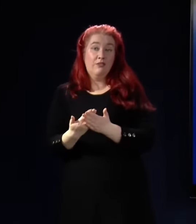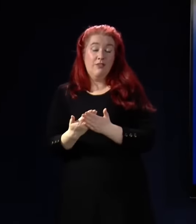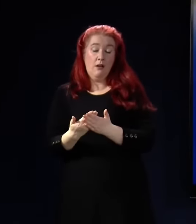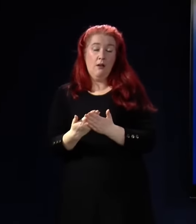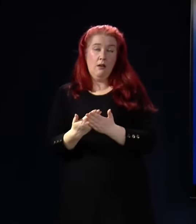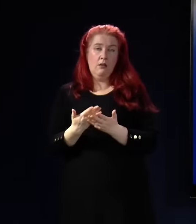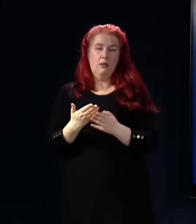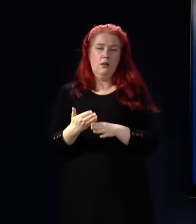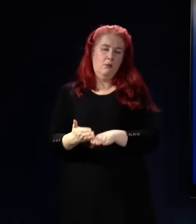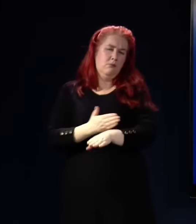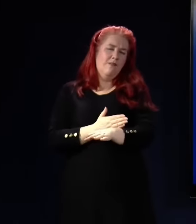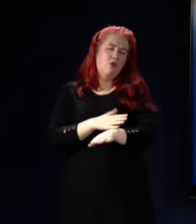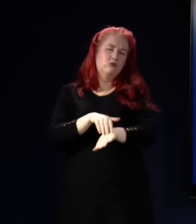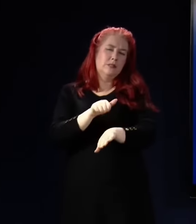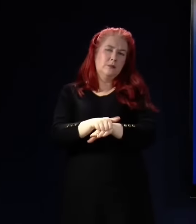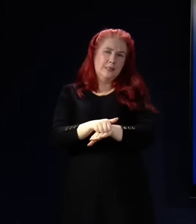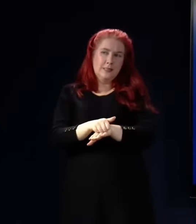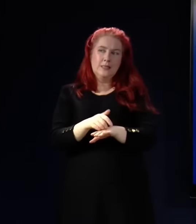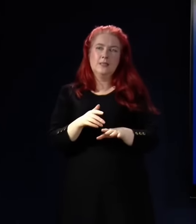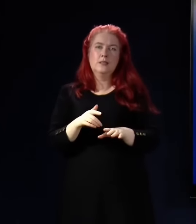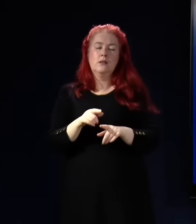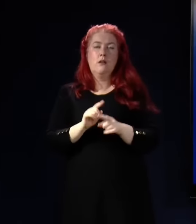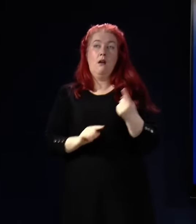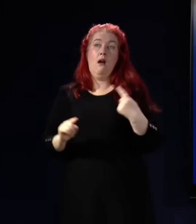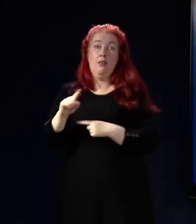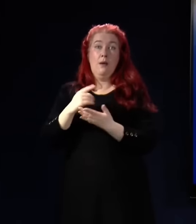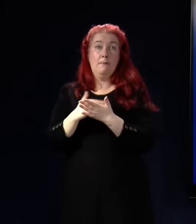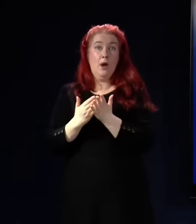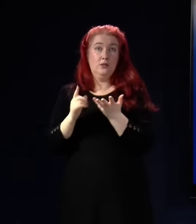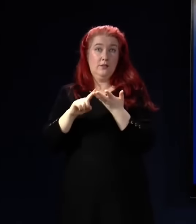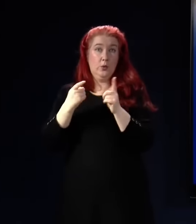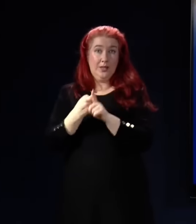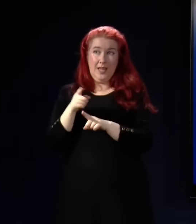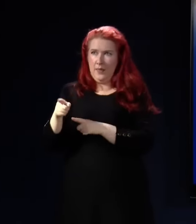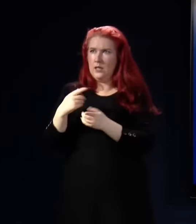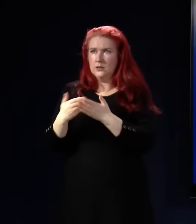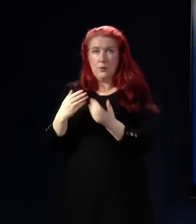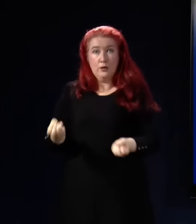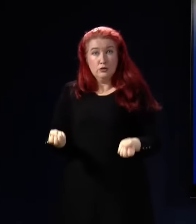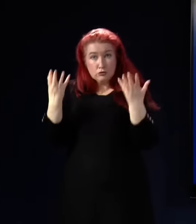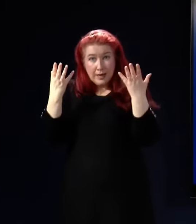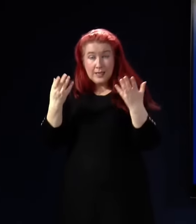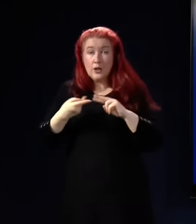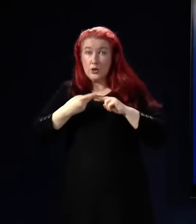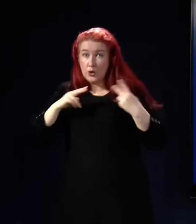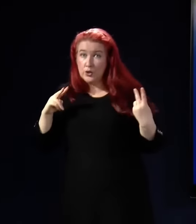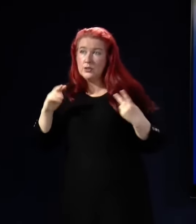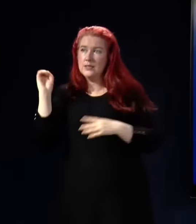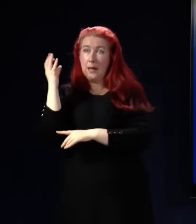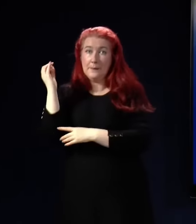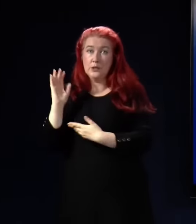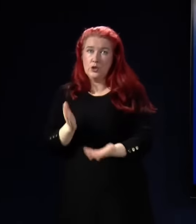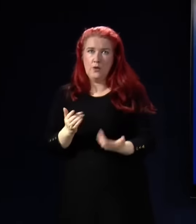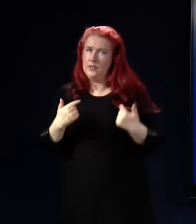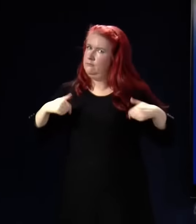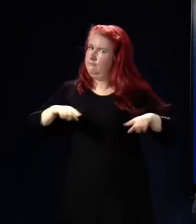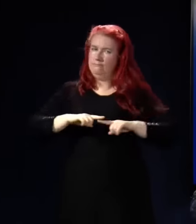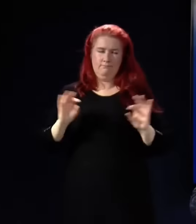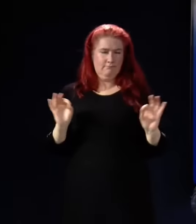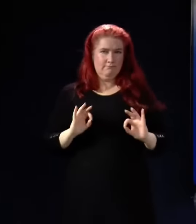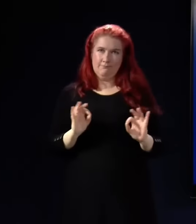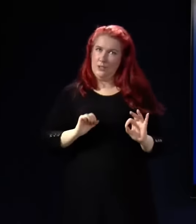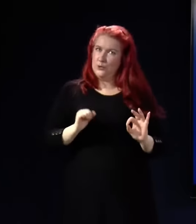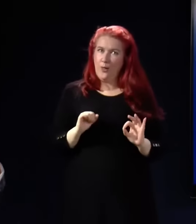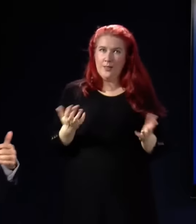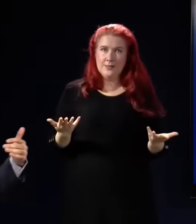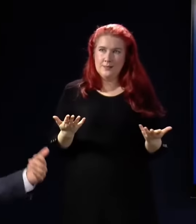before the festive period, where other parts of the United Kingdom were dealing with strikes from nurses and ambulance services, we managed to avoid it.